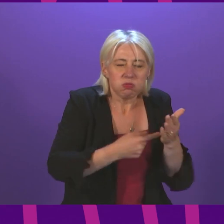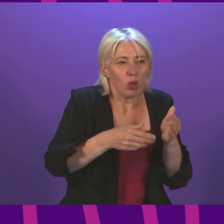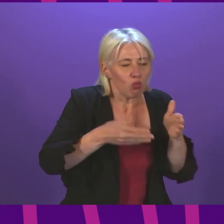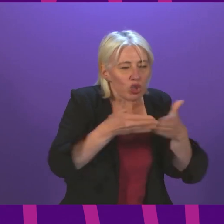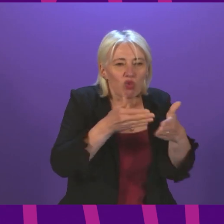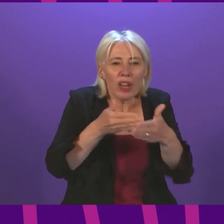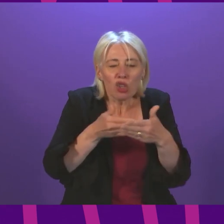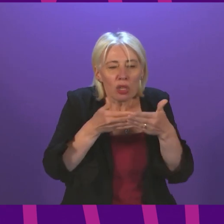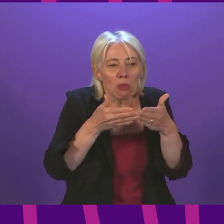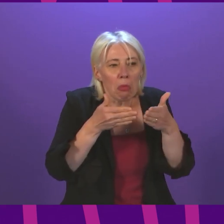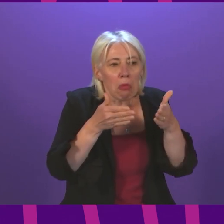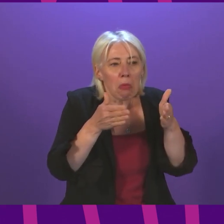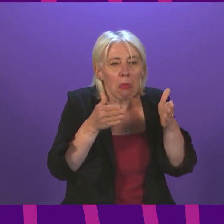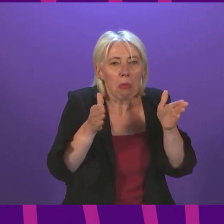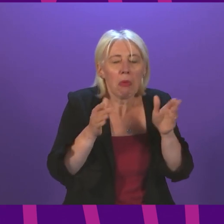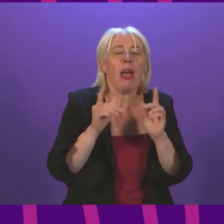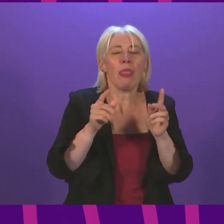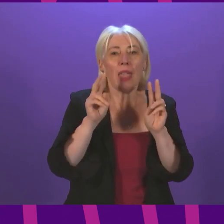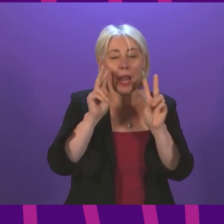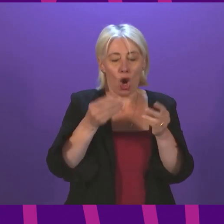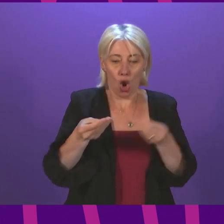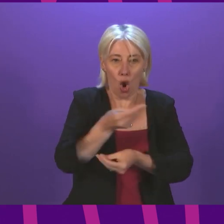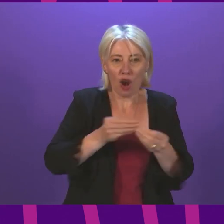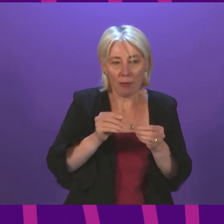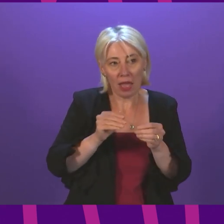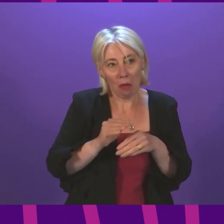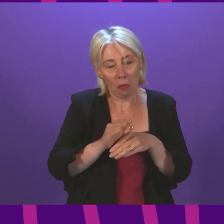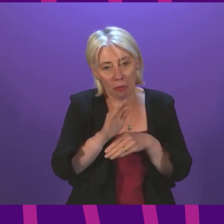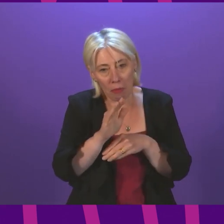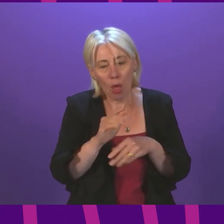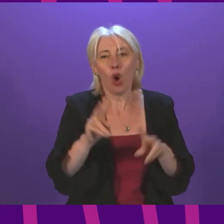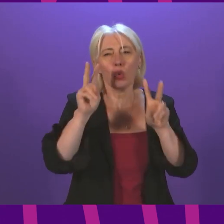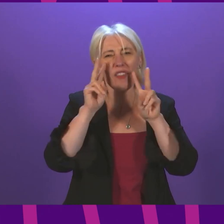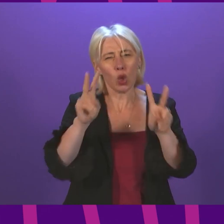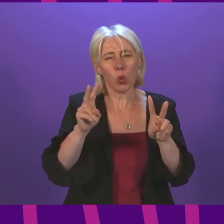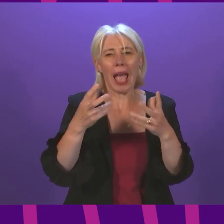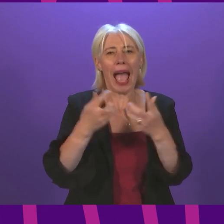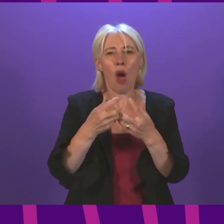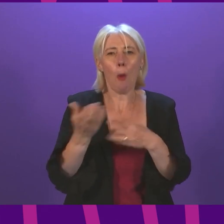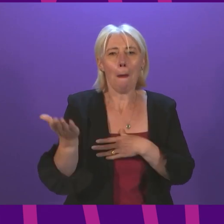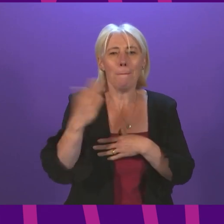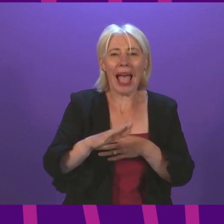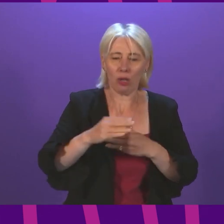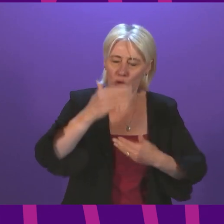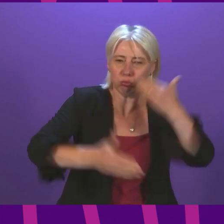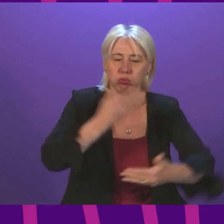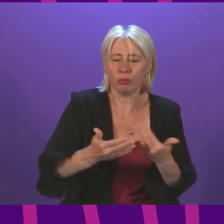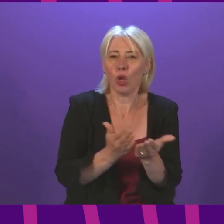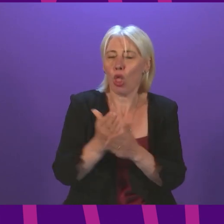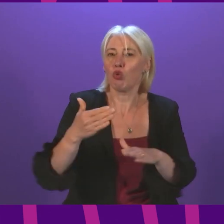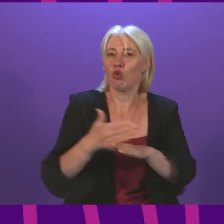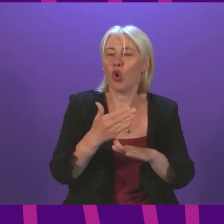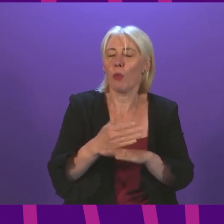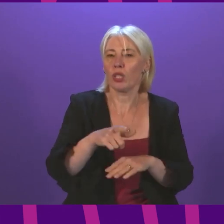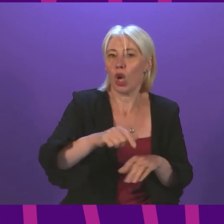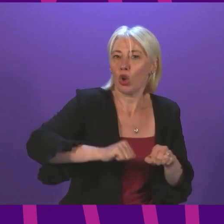sure that we see a different focus. And that focus has to be on a jobs-led recovery for the country, both Scotland and our